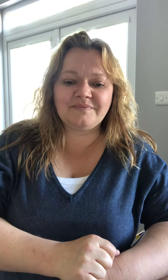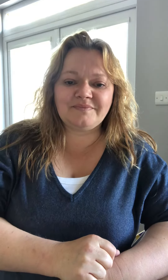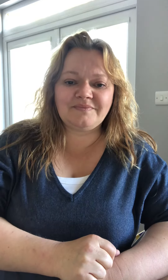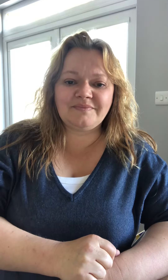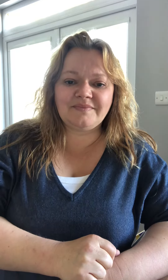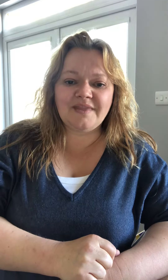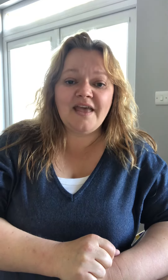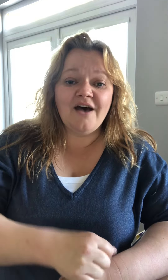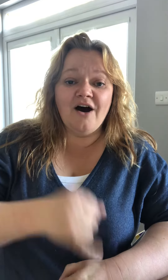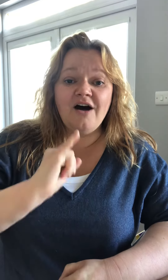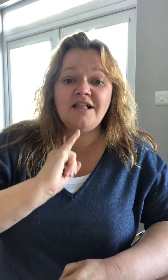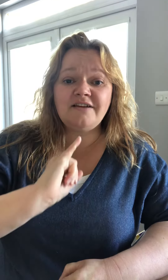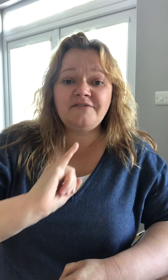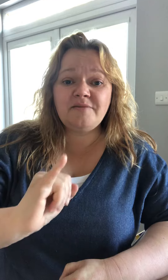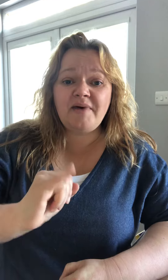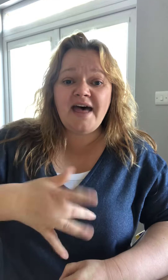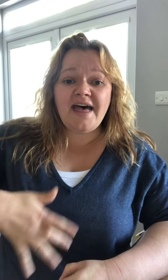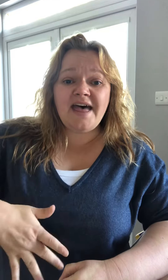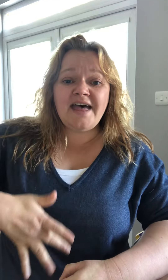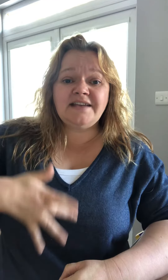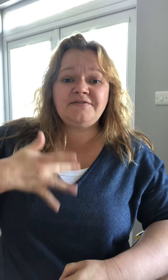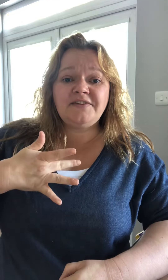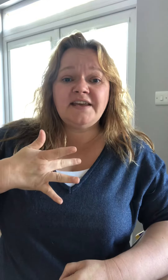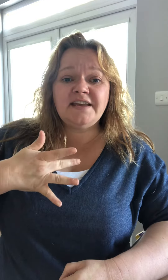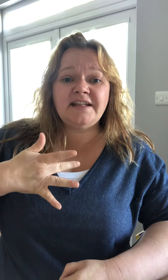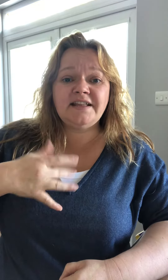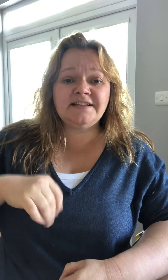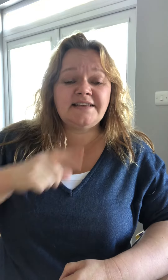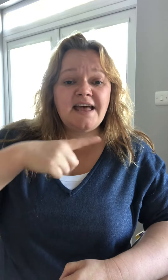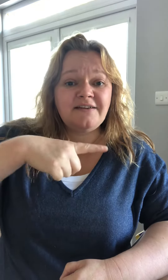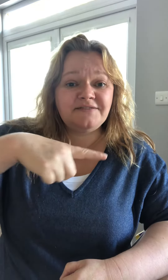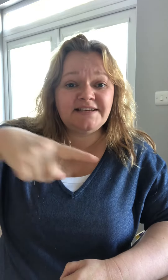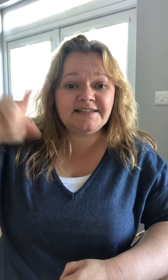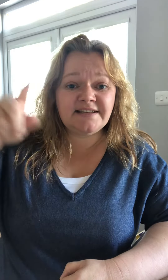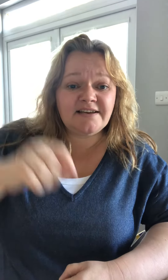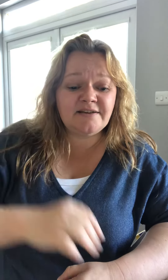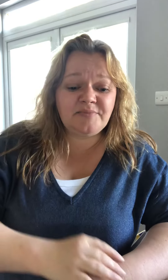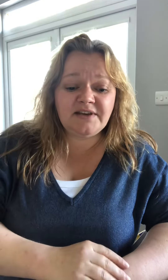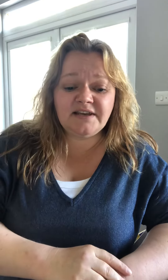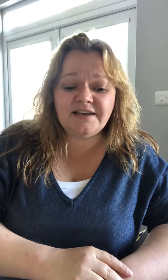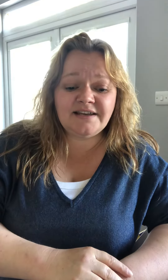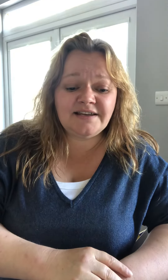All of the bad feelings have disappeared.